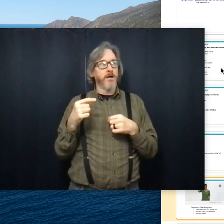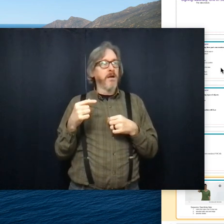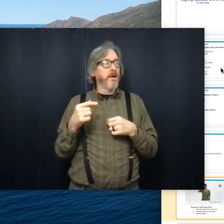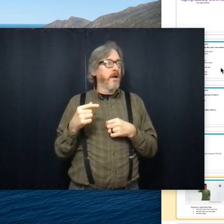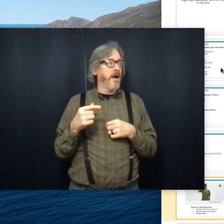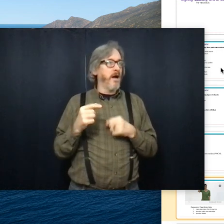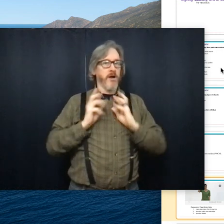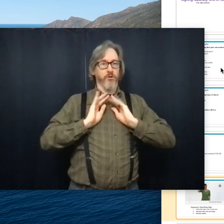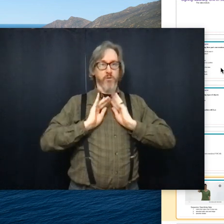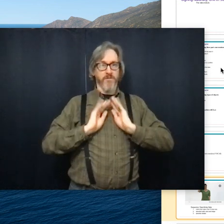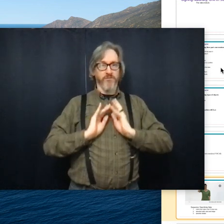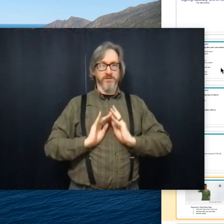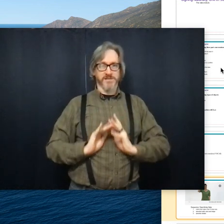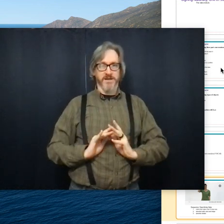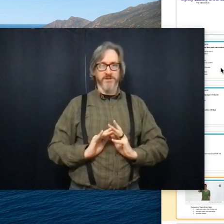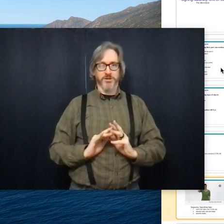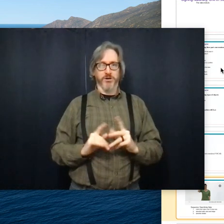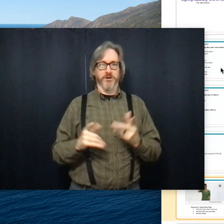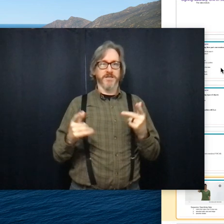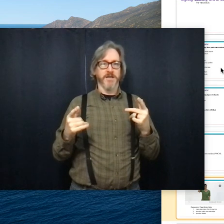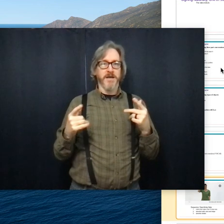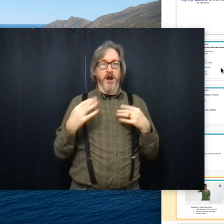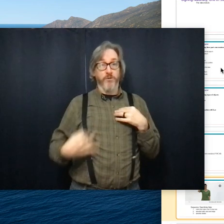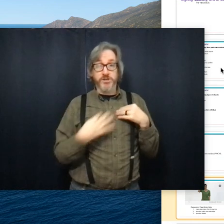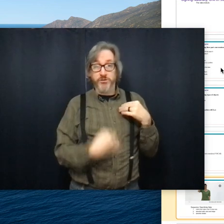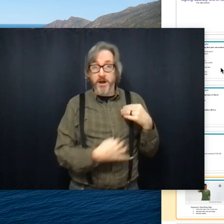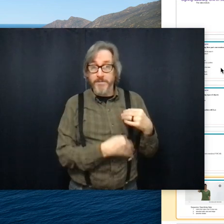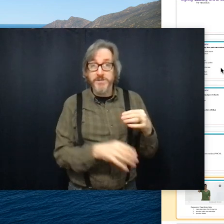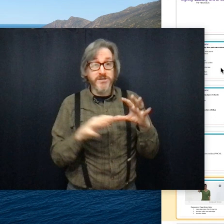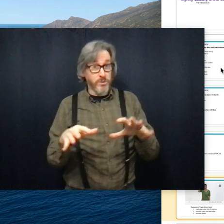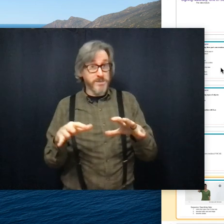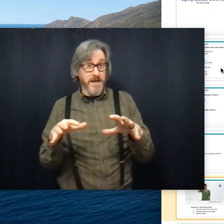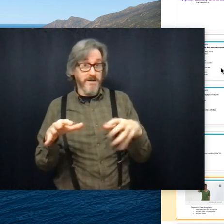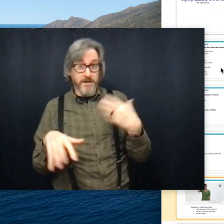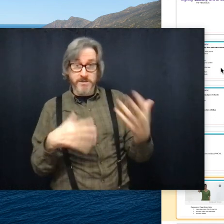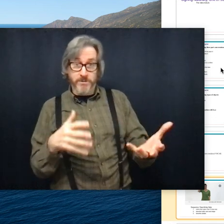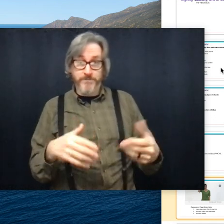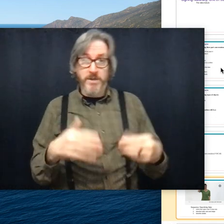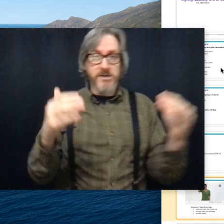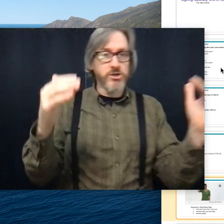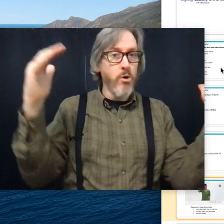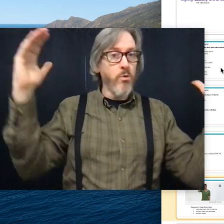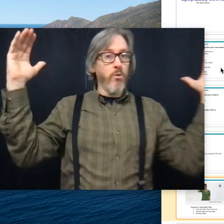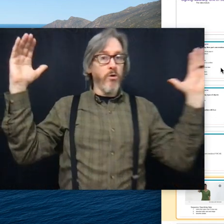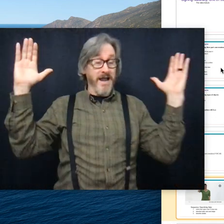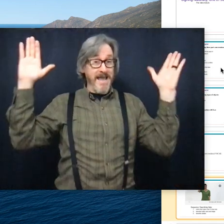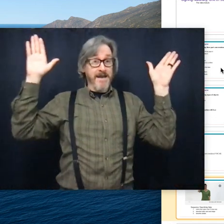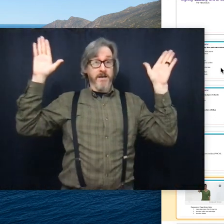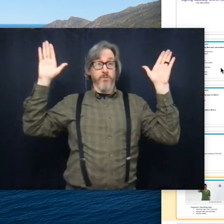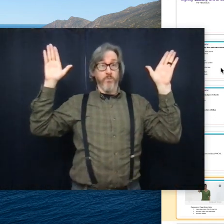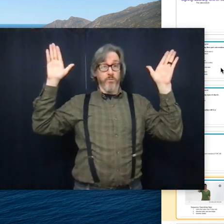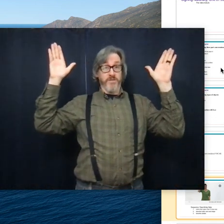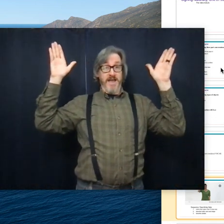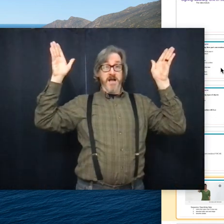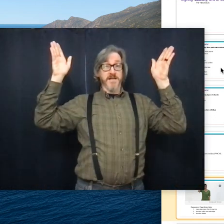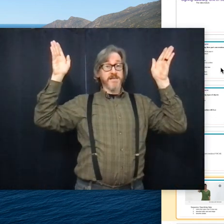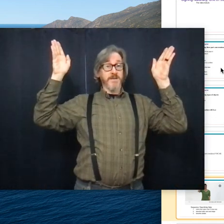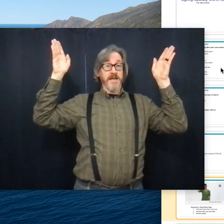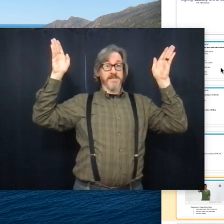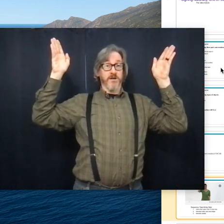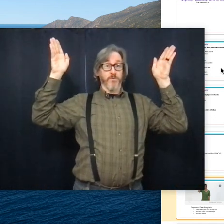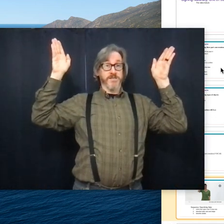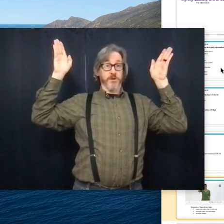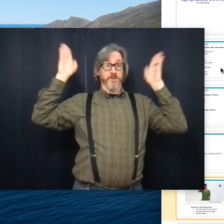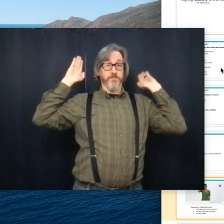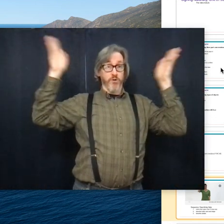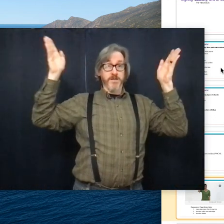there, are there ruffles on the shirt? Are there stripes? Those kinds of things, right? So again, that concept